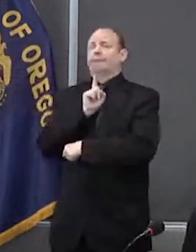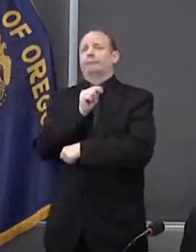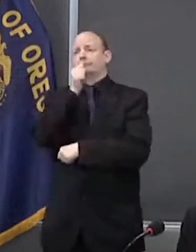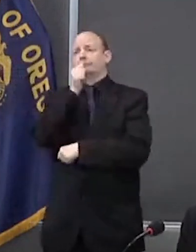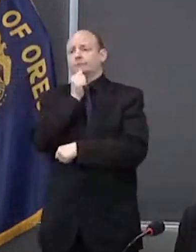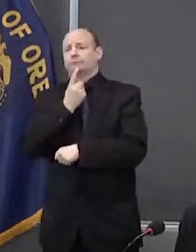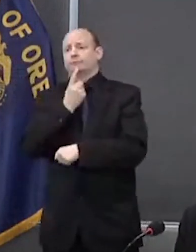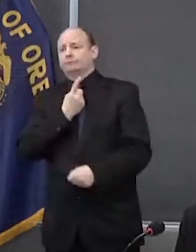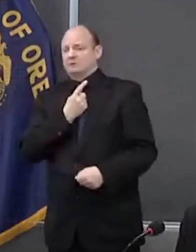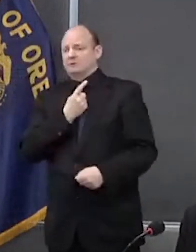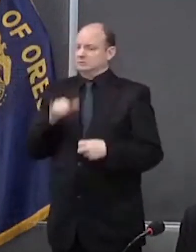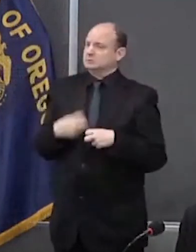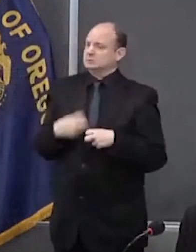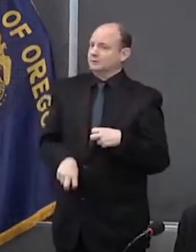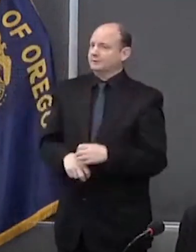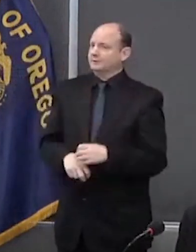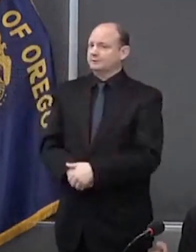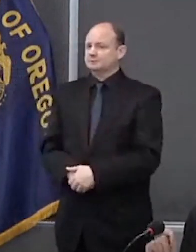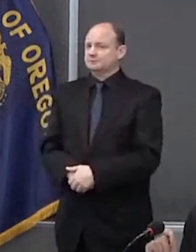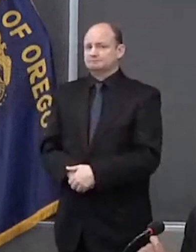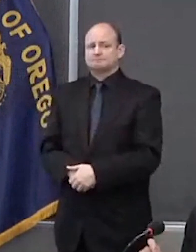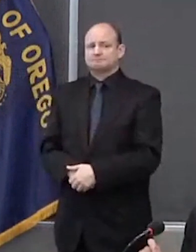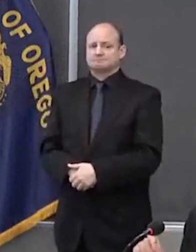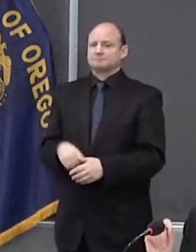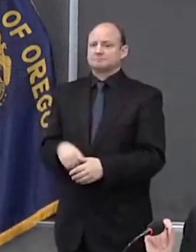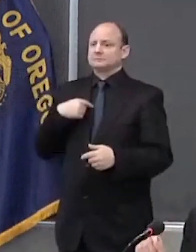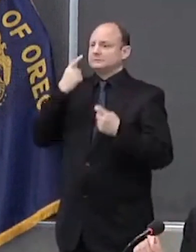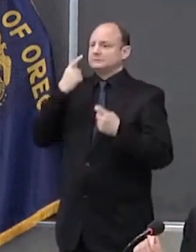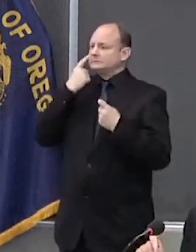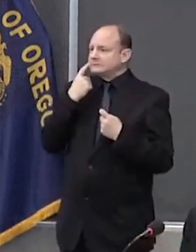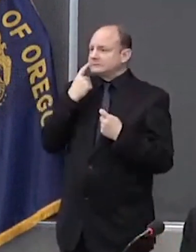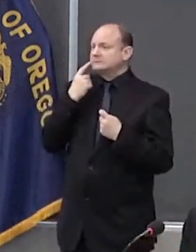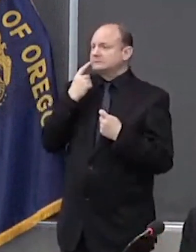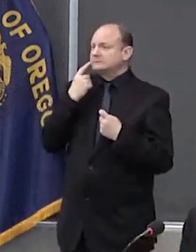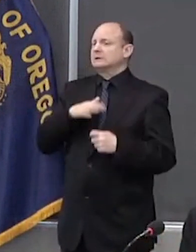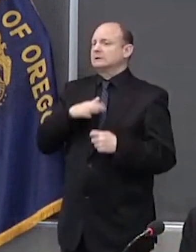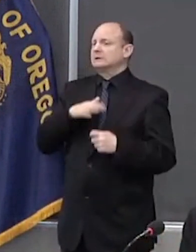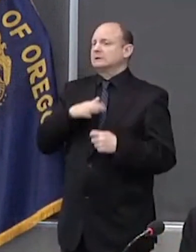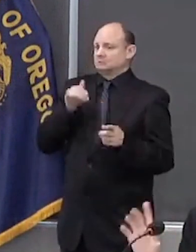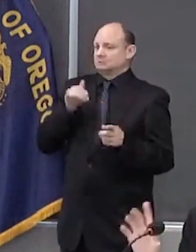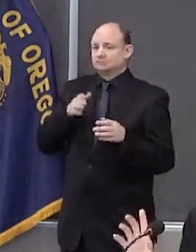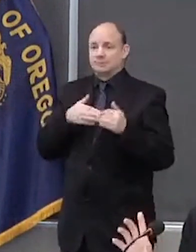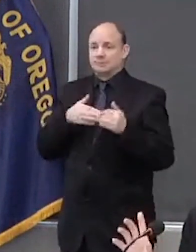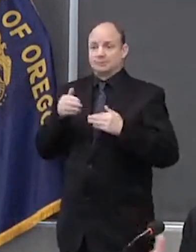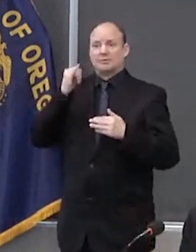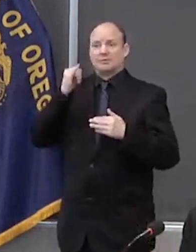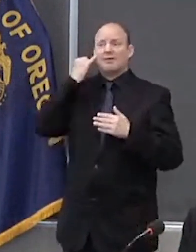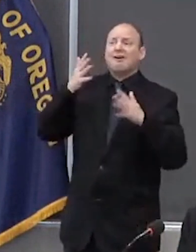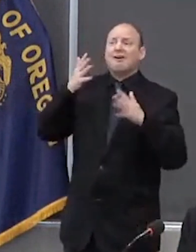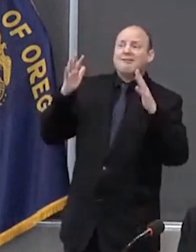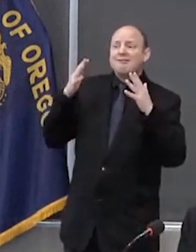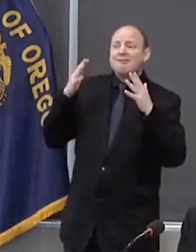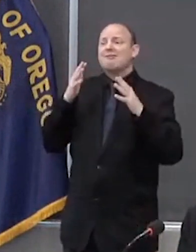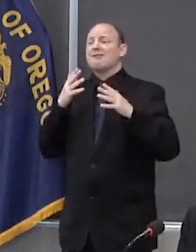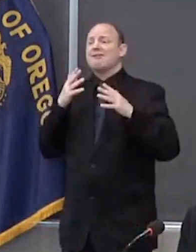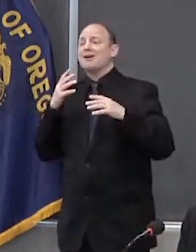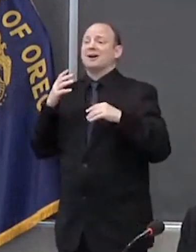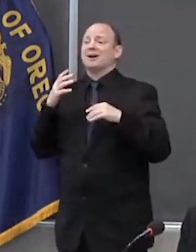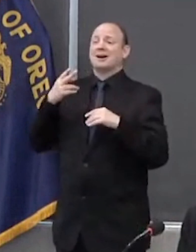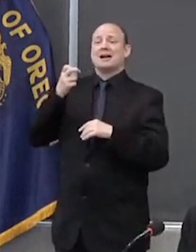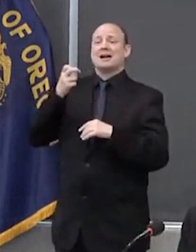I'm sorry. Many of you cheered and rang bells and put up signs calling us heroes